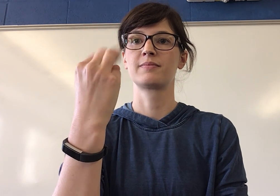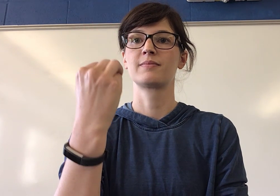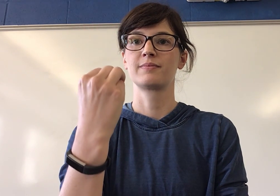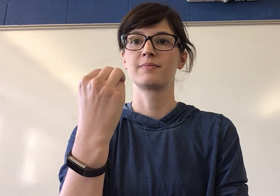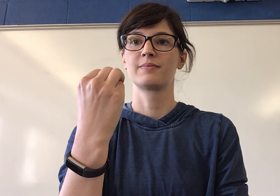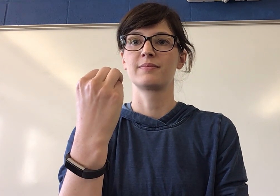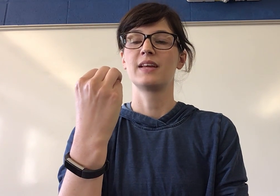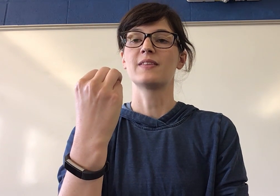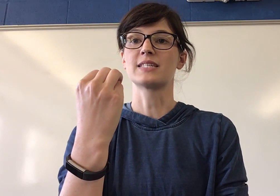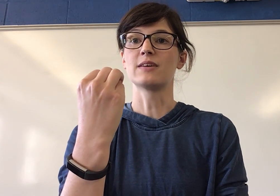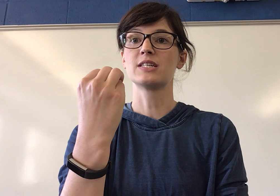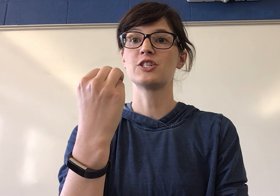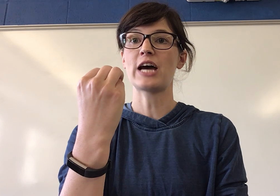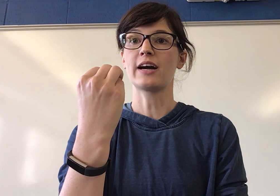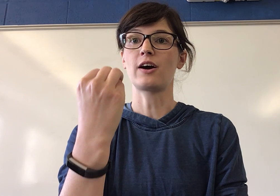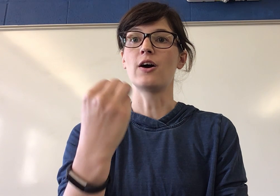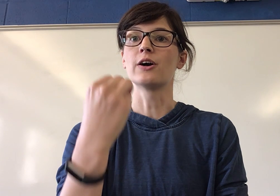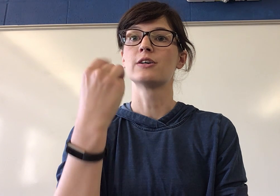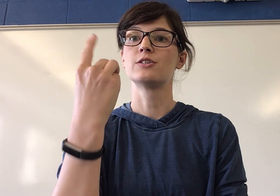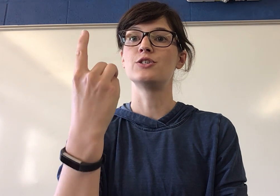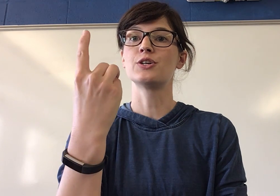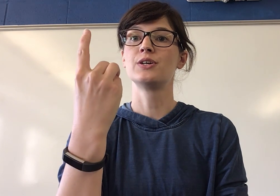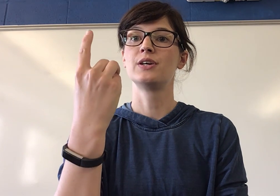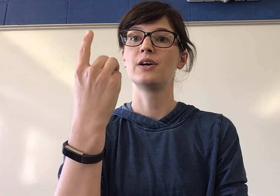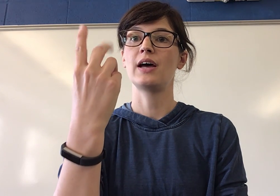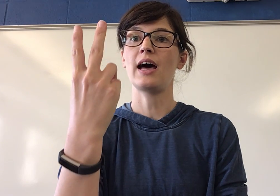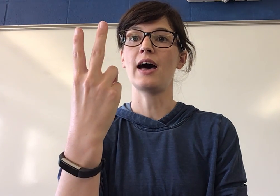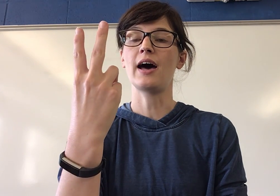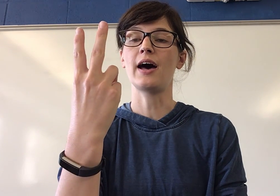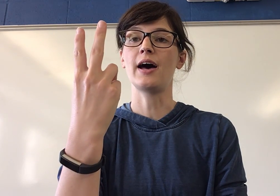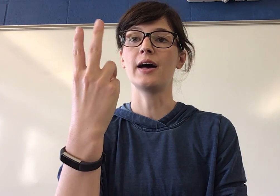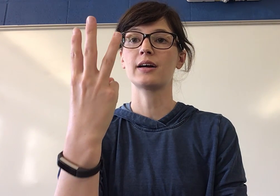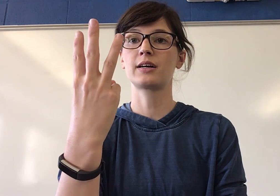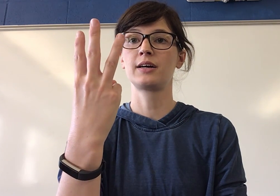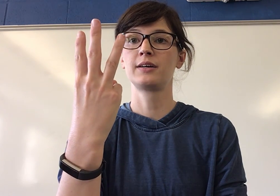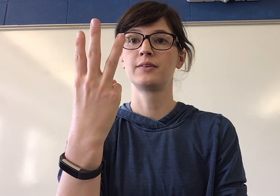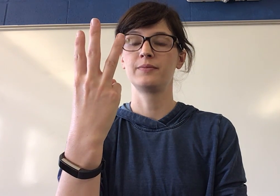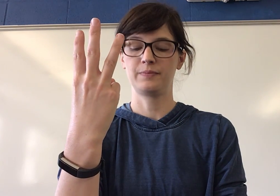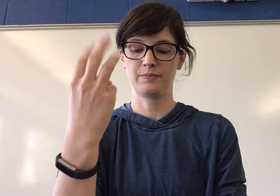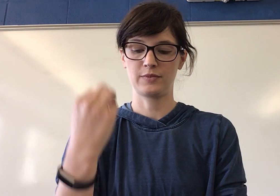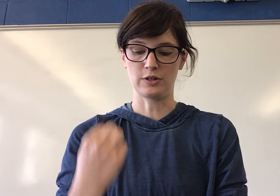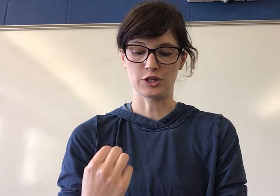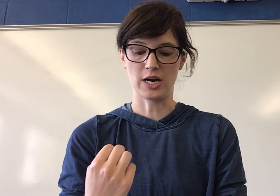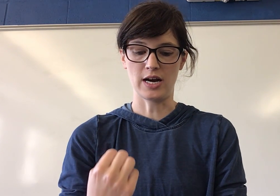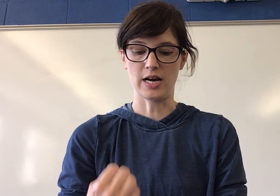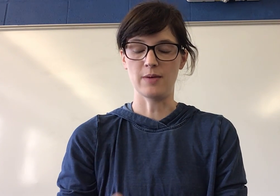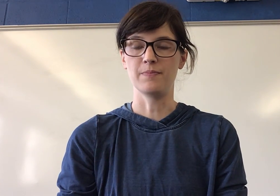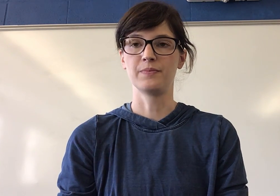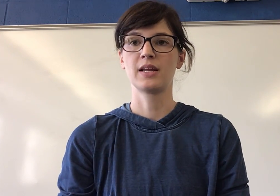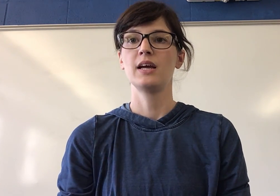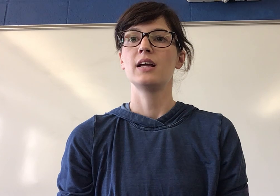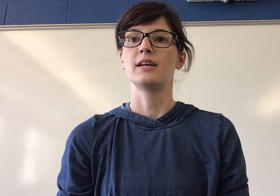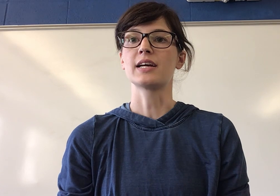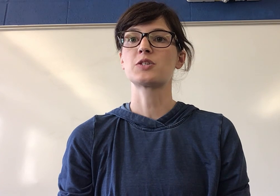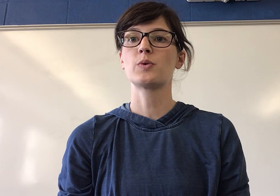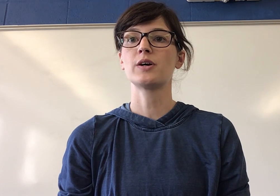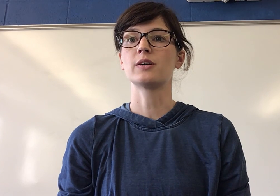The sounds in jack are J-A-C. Good job. Next word.